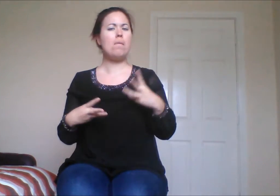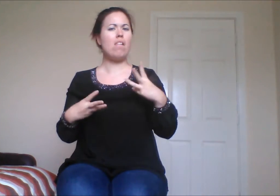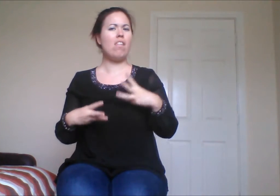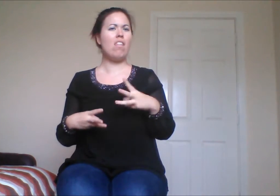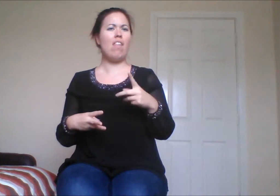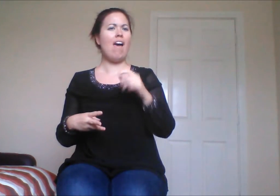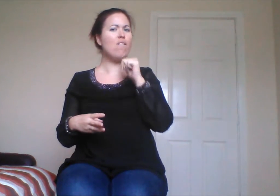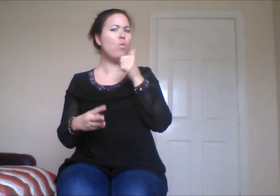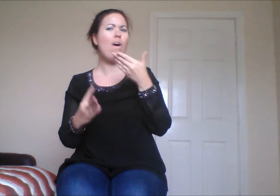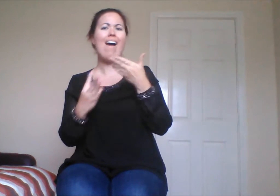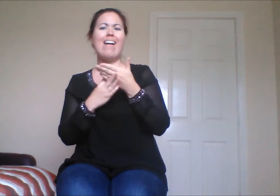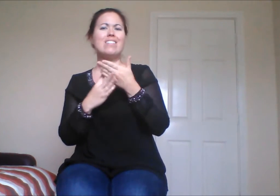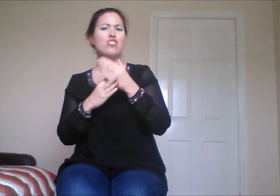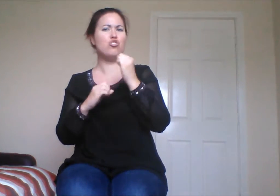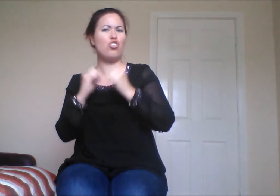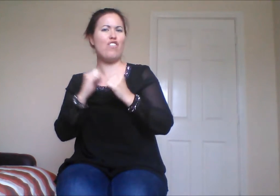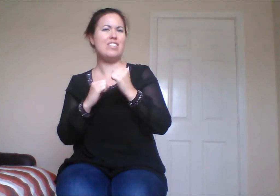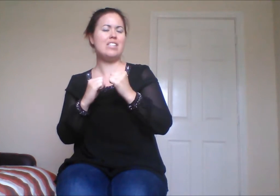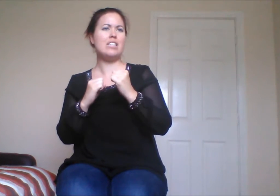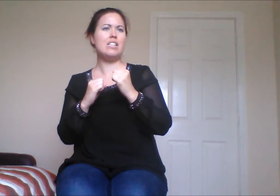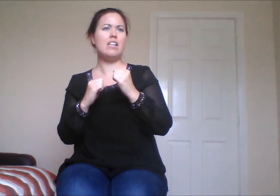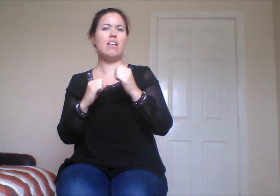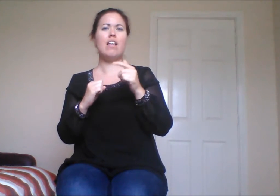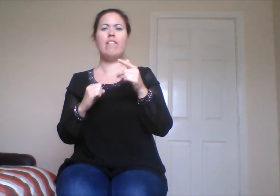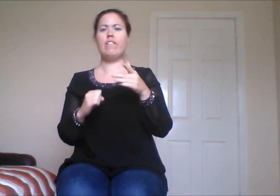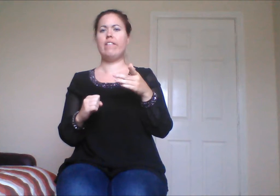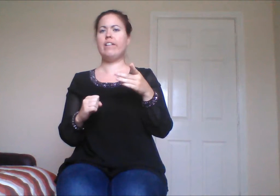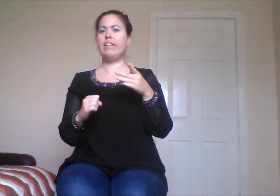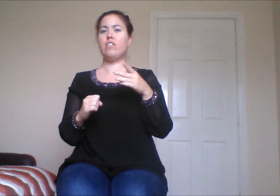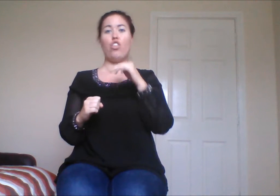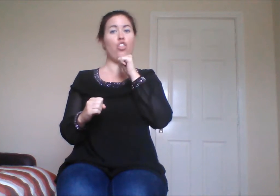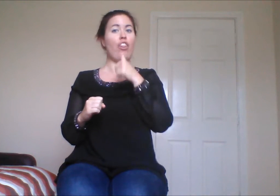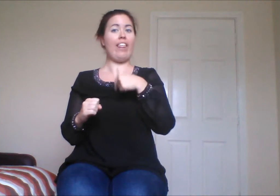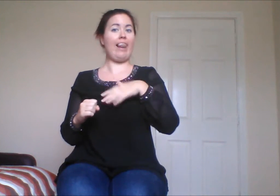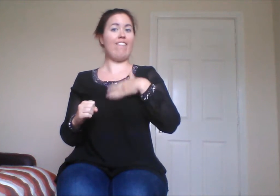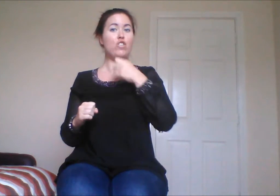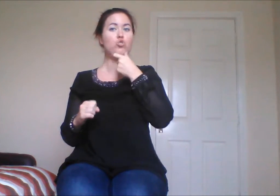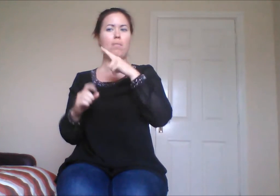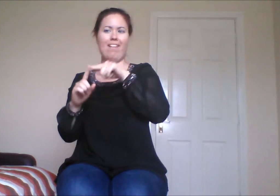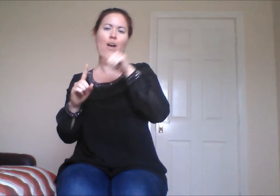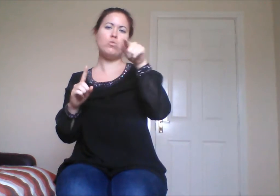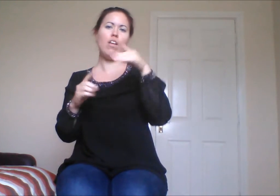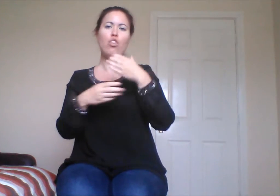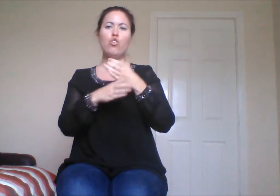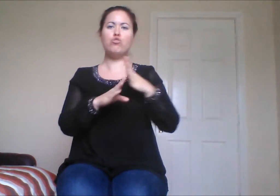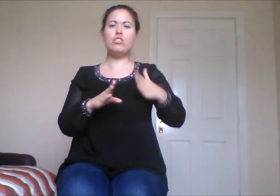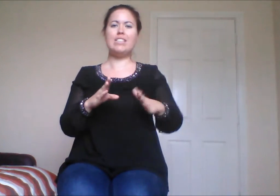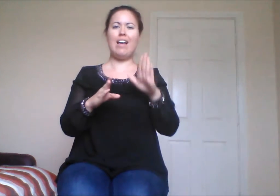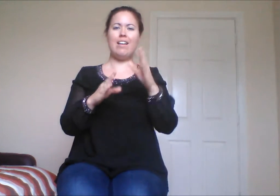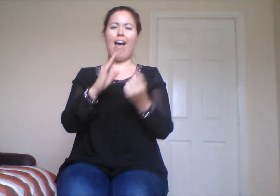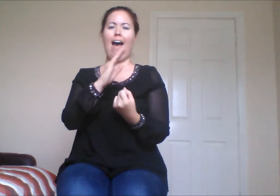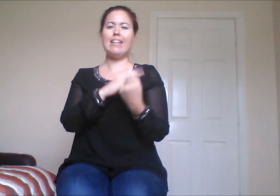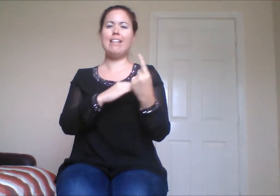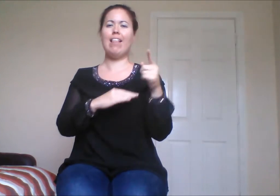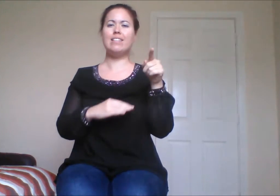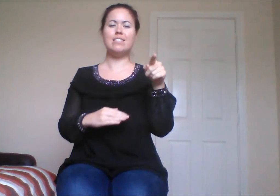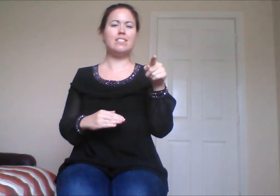outside of Dublin and haven't got the access to information. So, that's the reason for setting up this